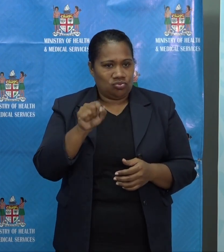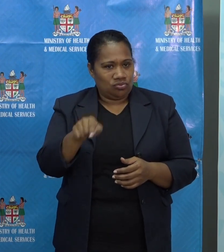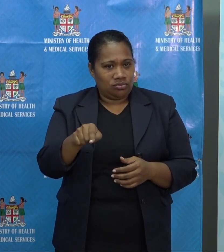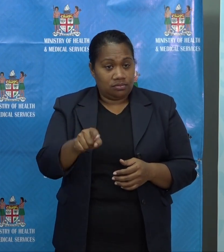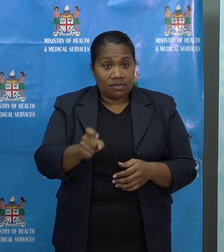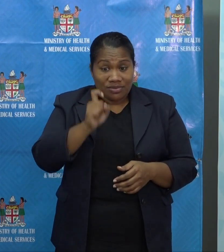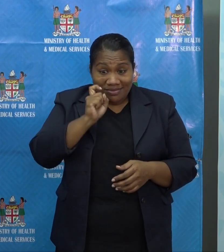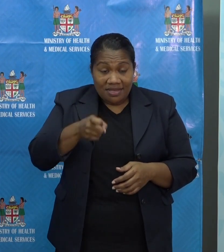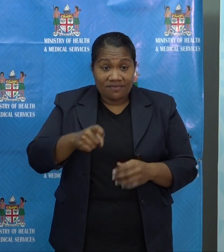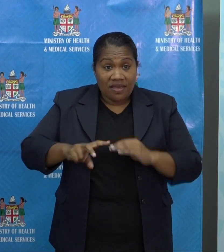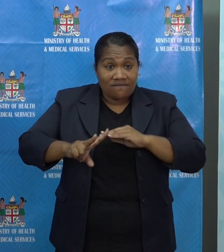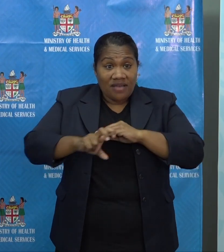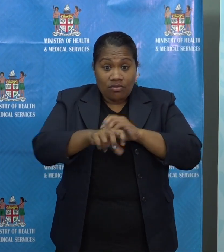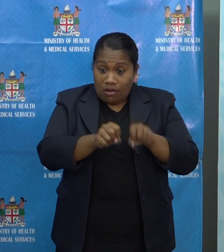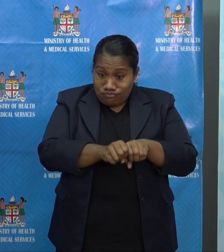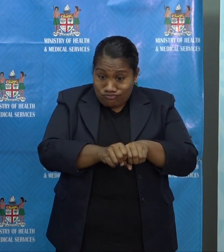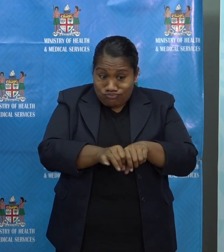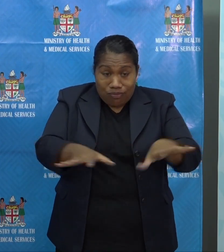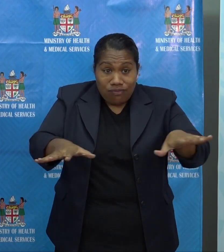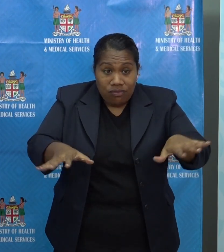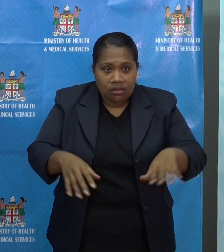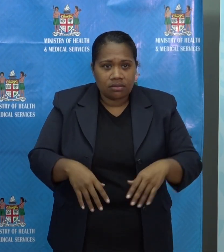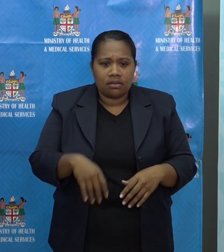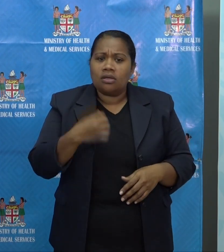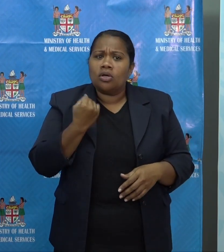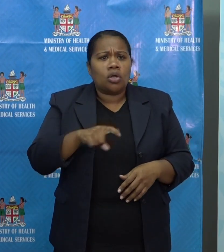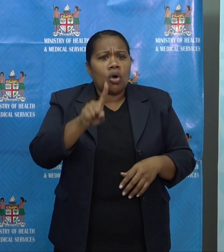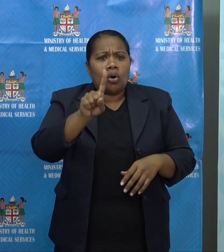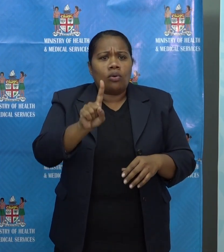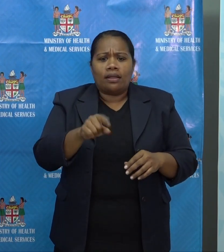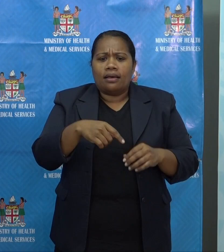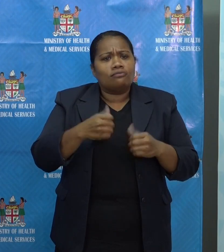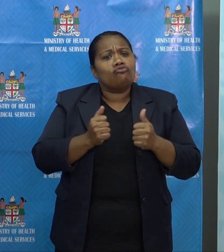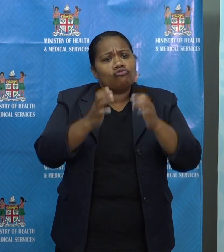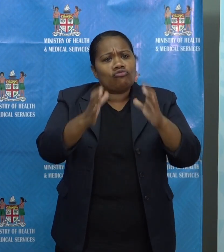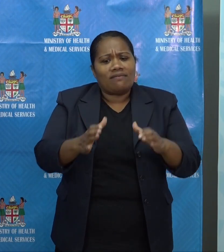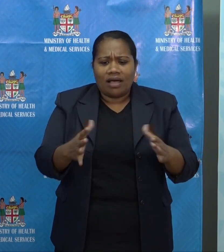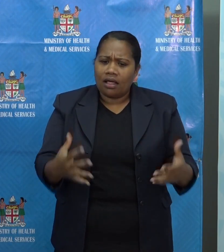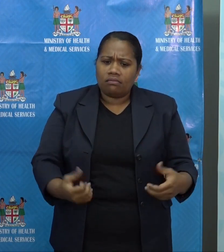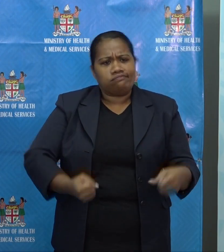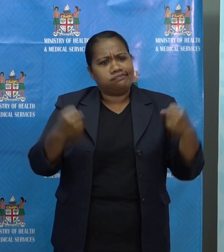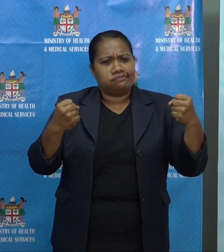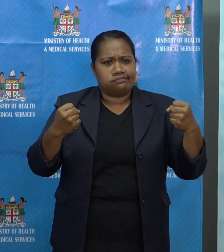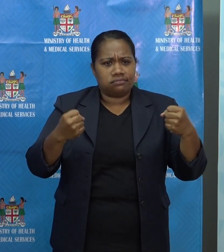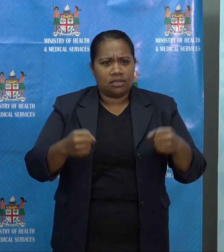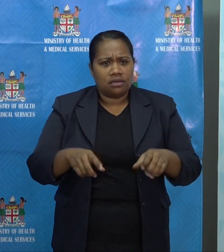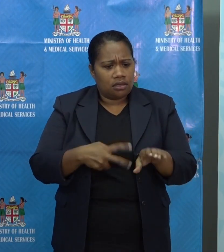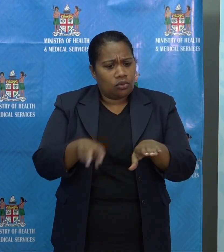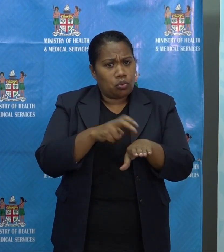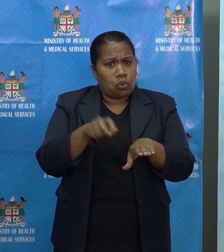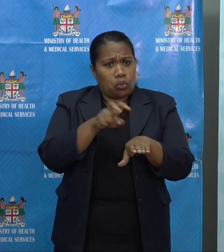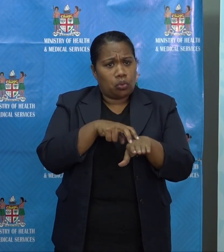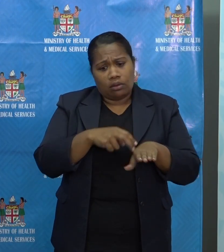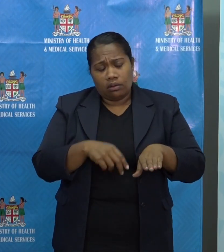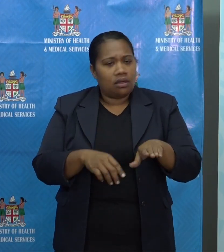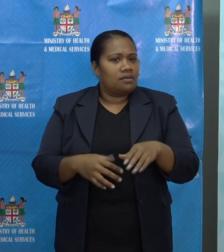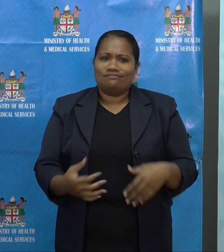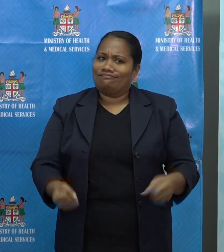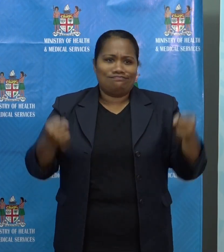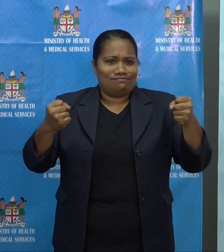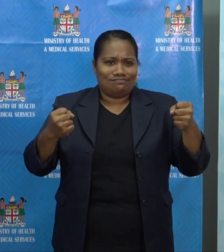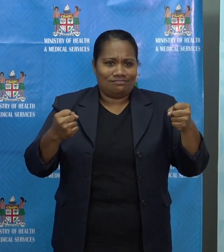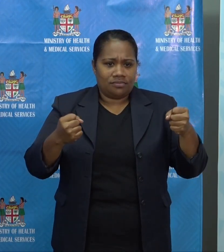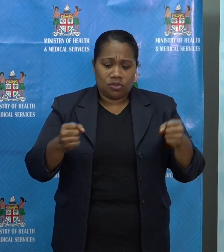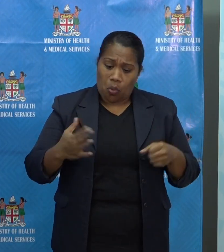no one will be driving anybody anywhere. Drivers and transportation operators must make this